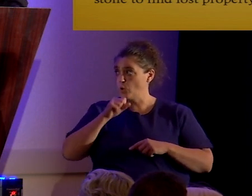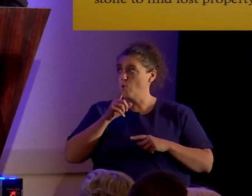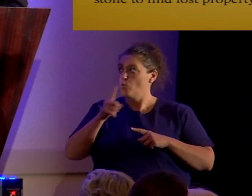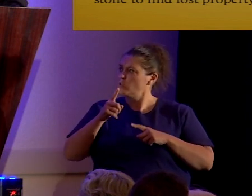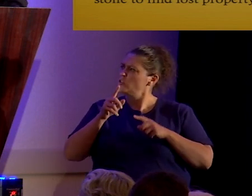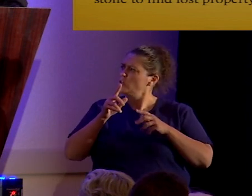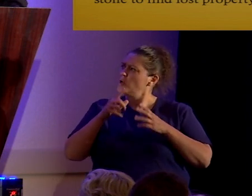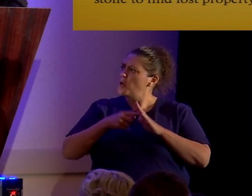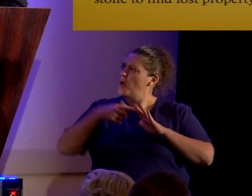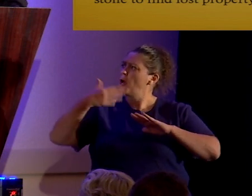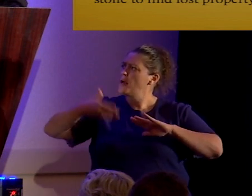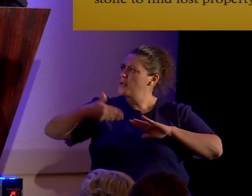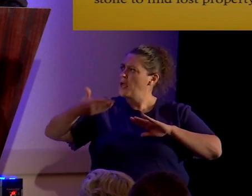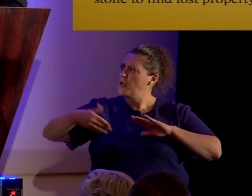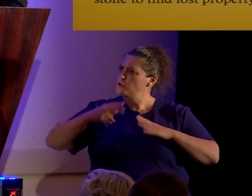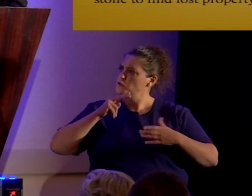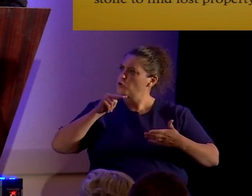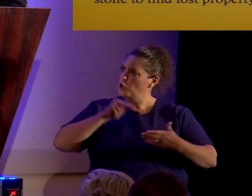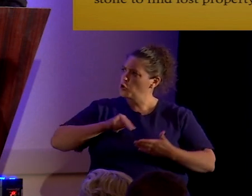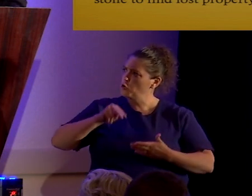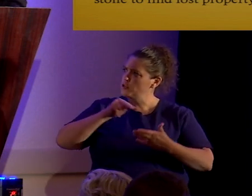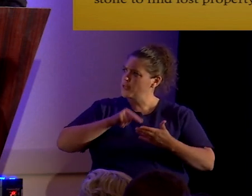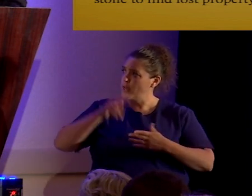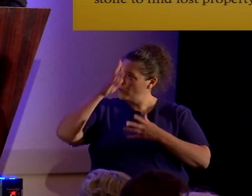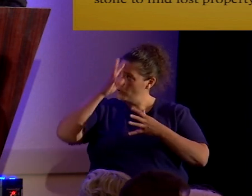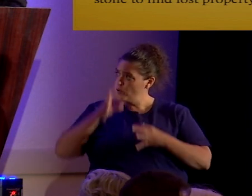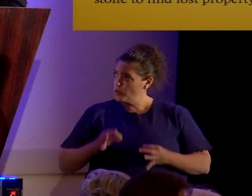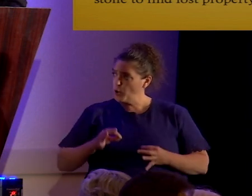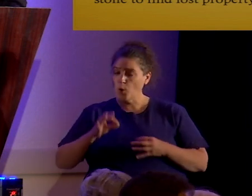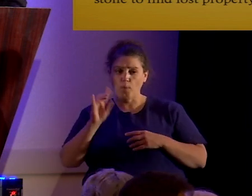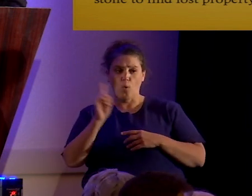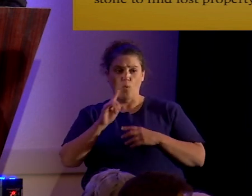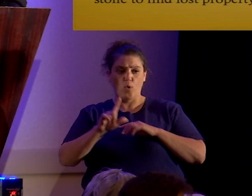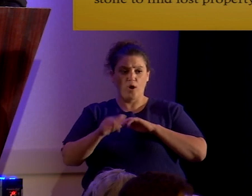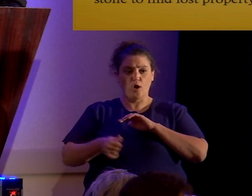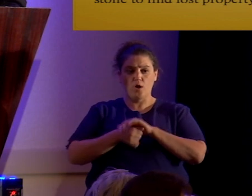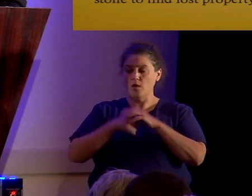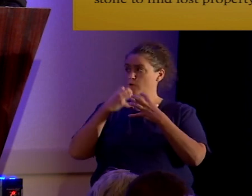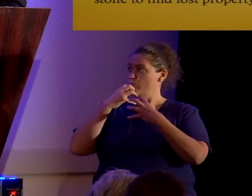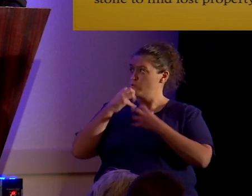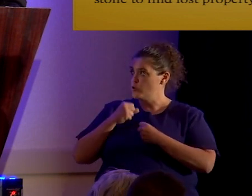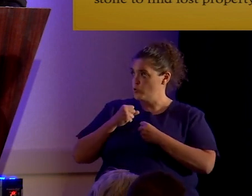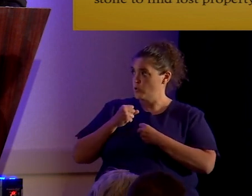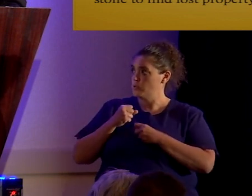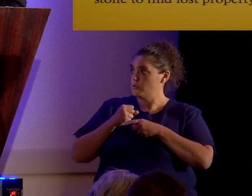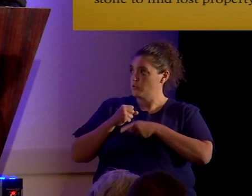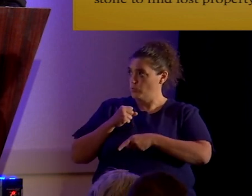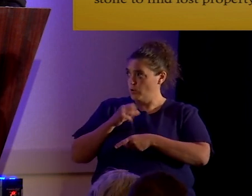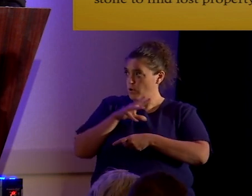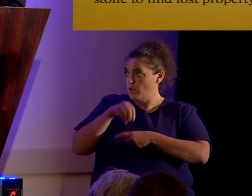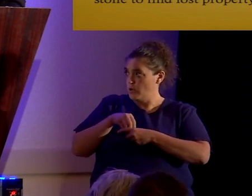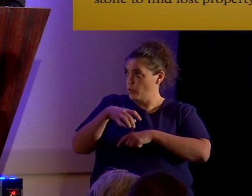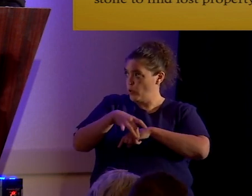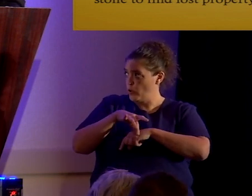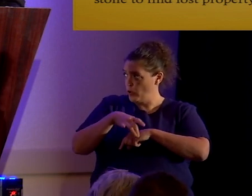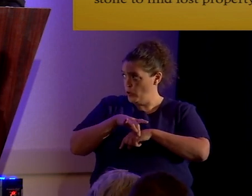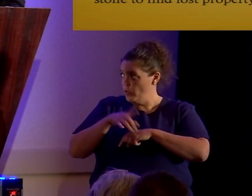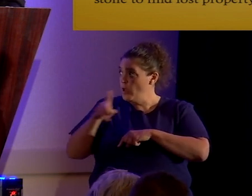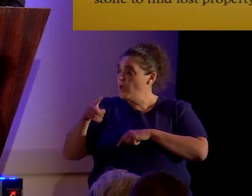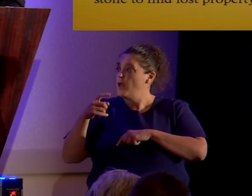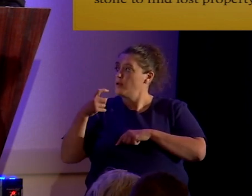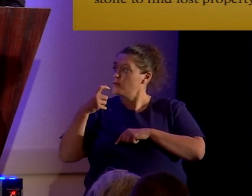which he had occasionally looked at to determine where hidden treasures in the bowels of the earth were, that he